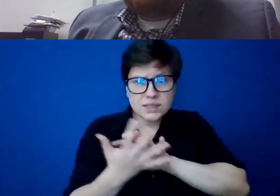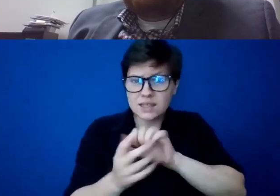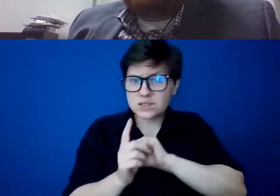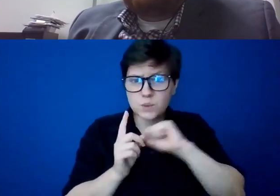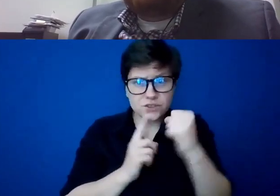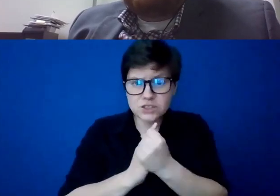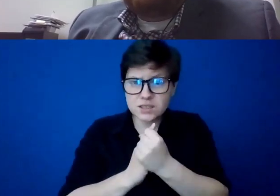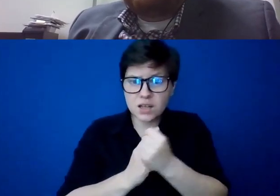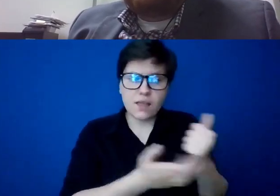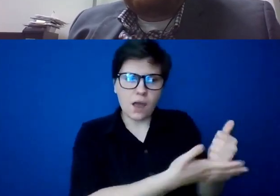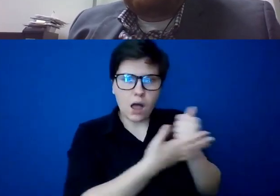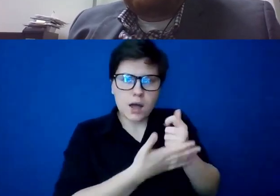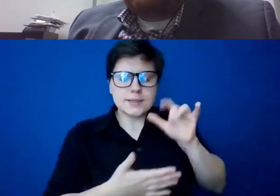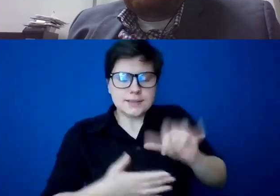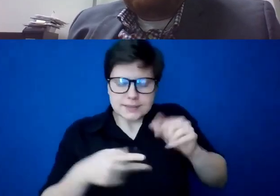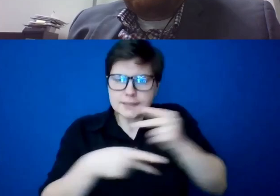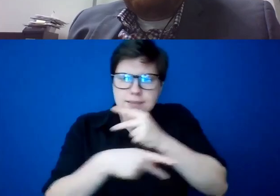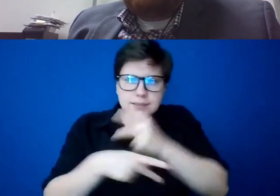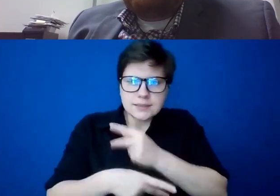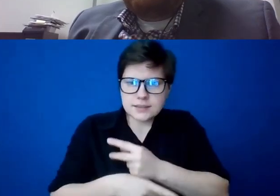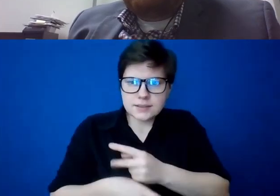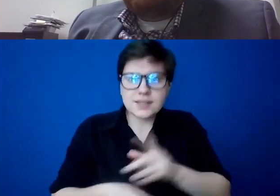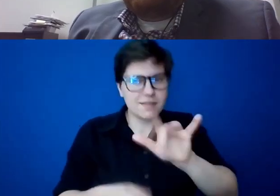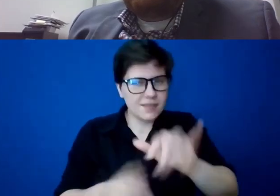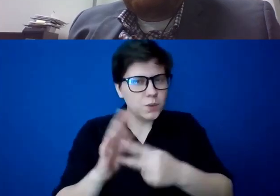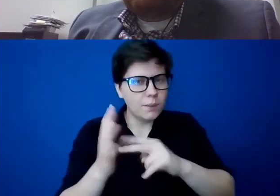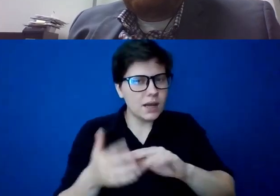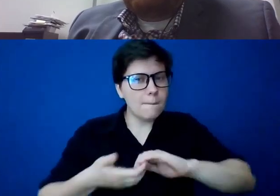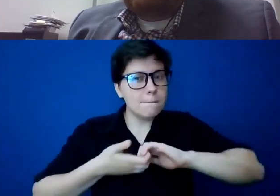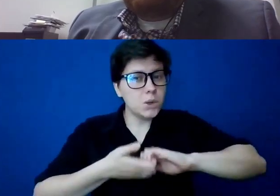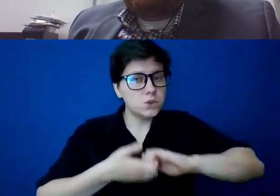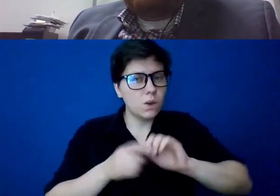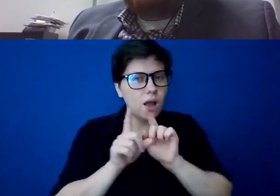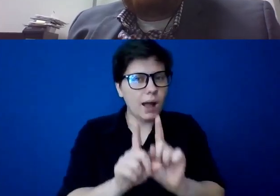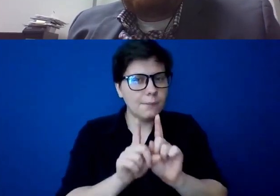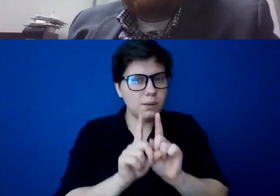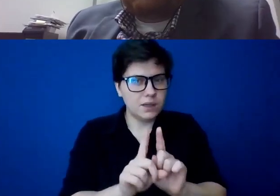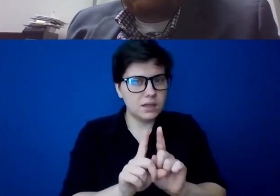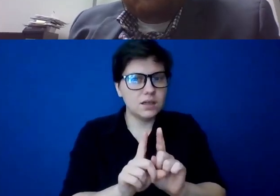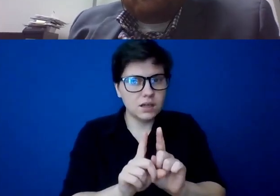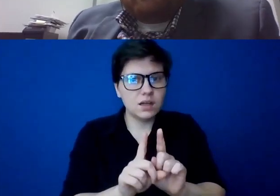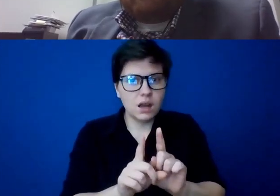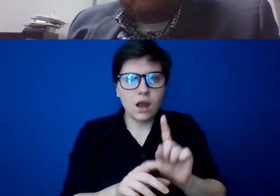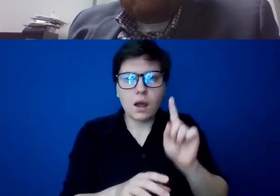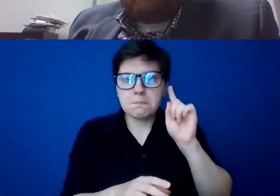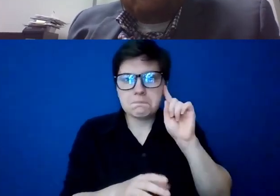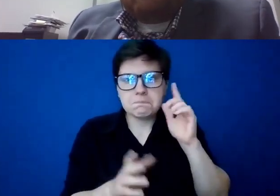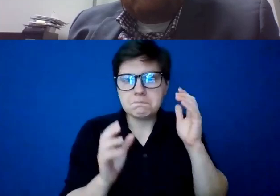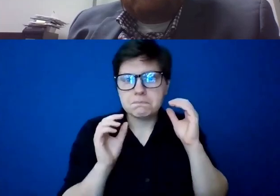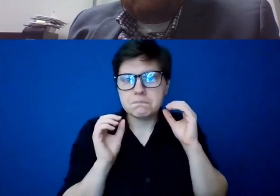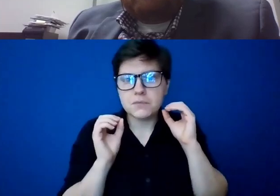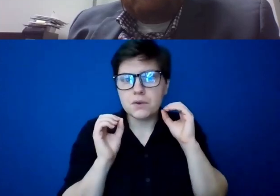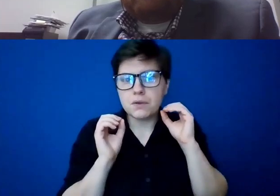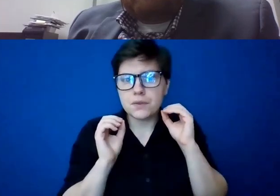And so I think that's where I think mutual accompaniment is so important. And I think there's no reason that